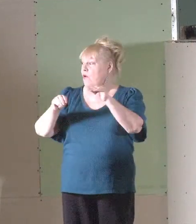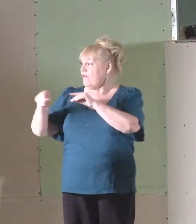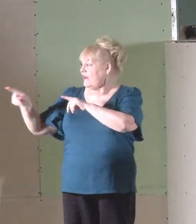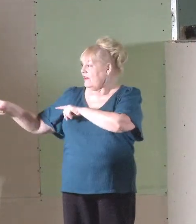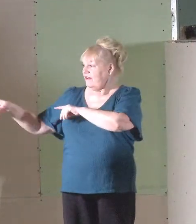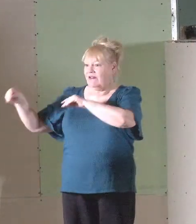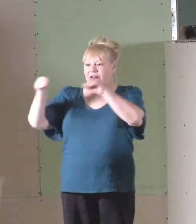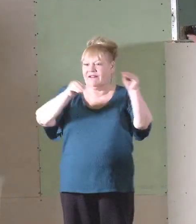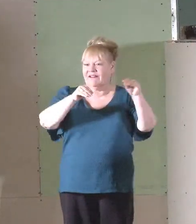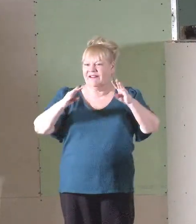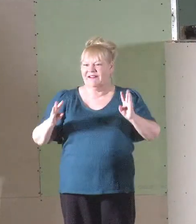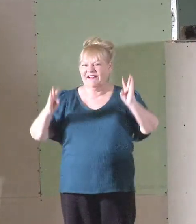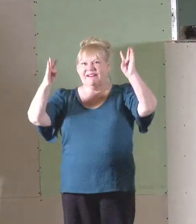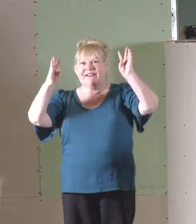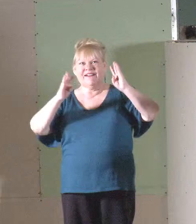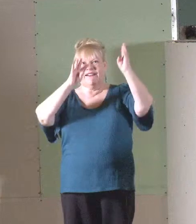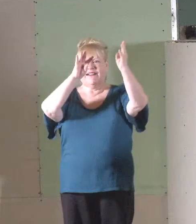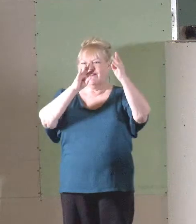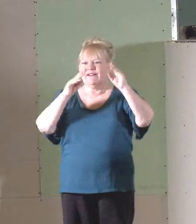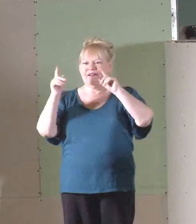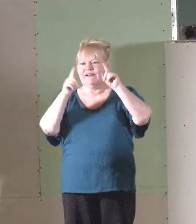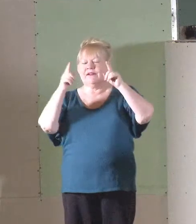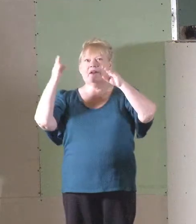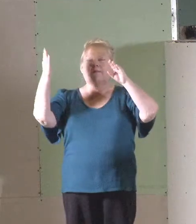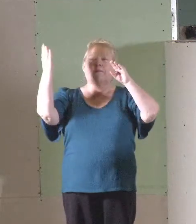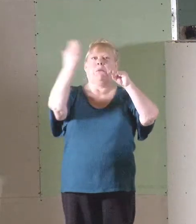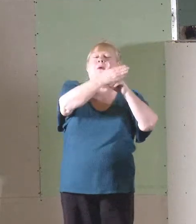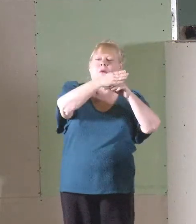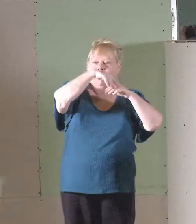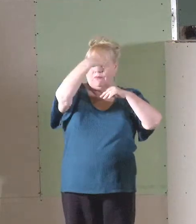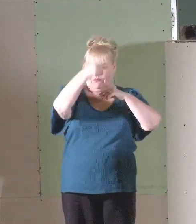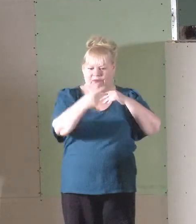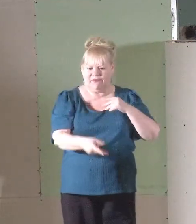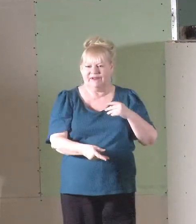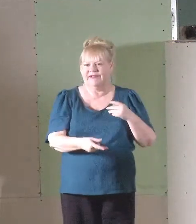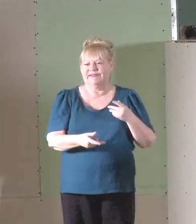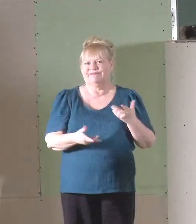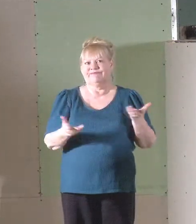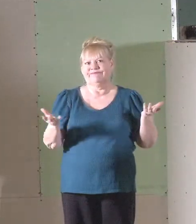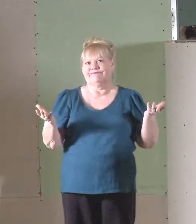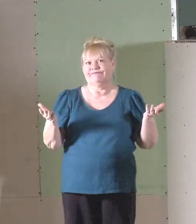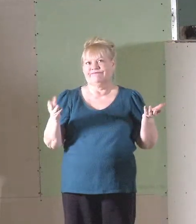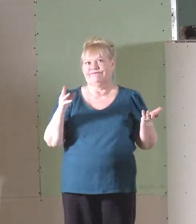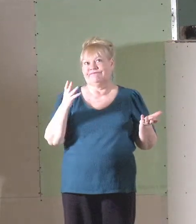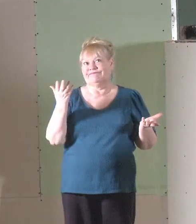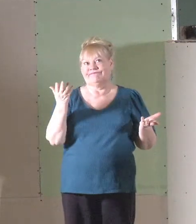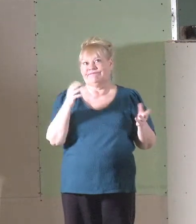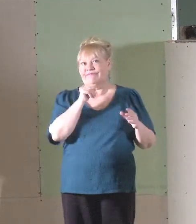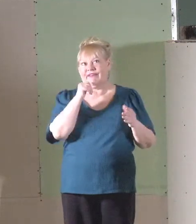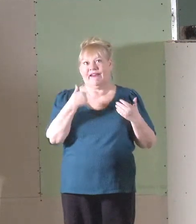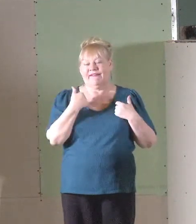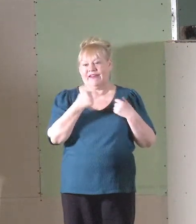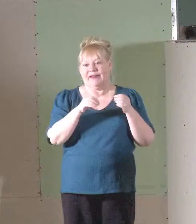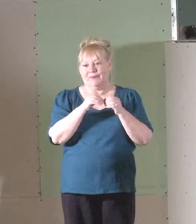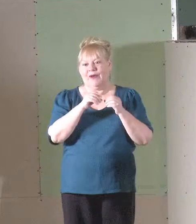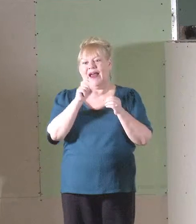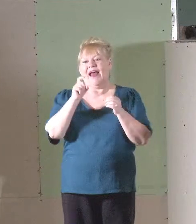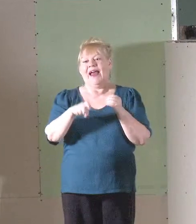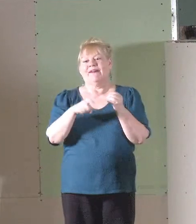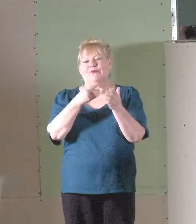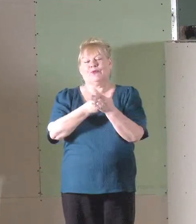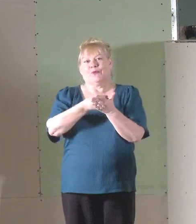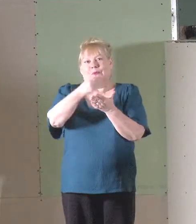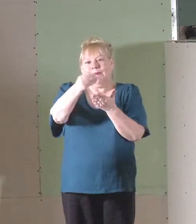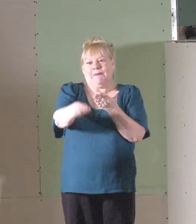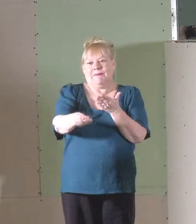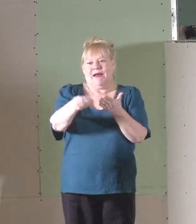here to over here, they knocked the projector down, and it is no more. So we're in the process of buying a new projector.